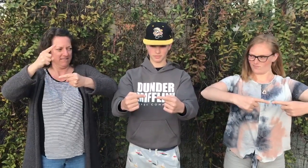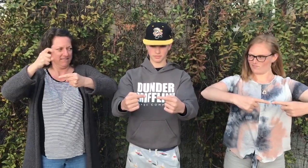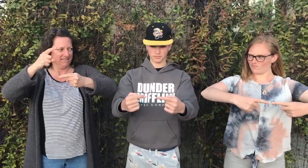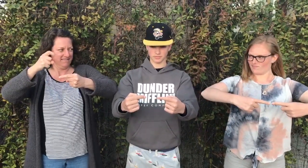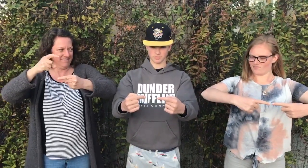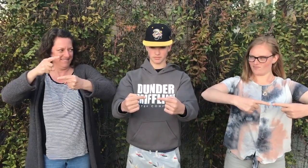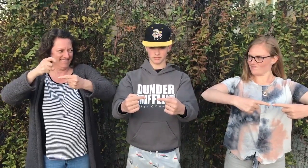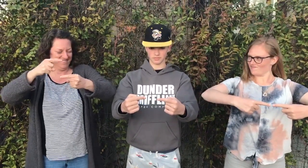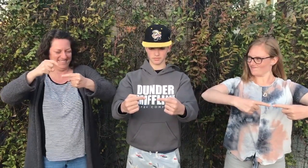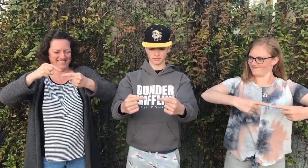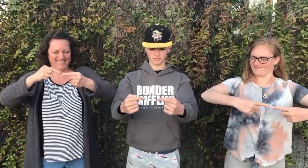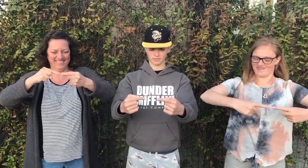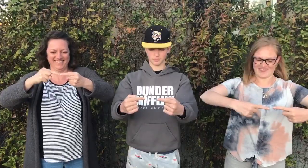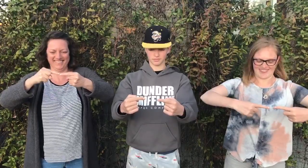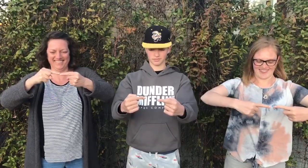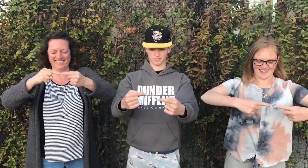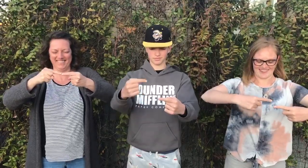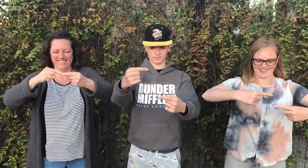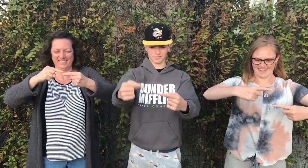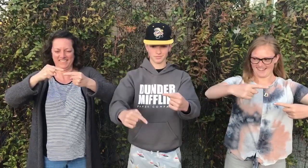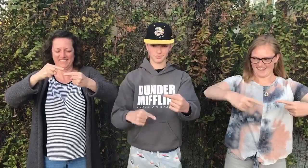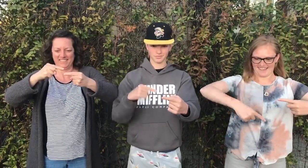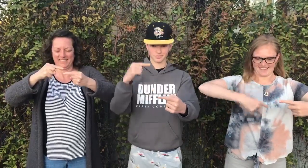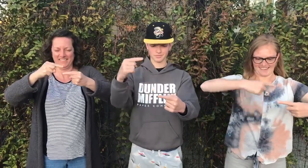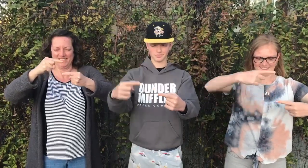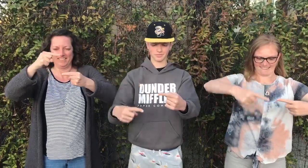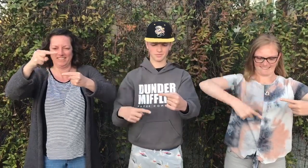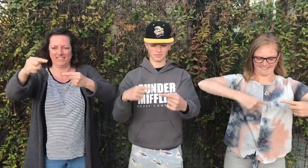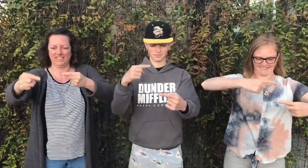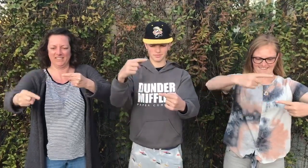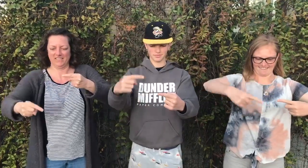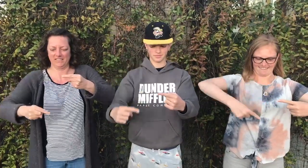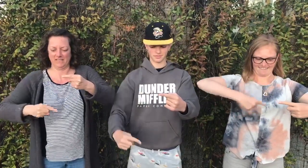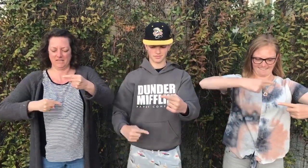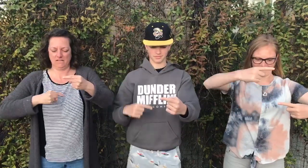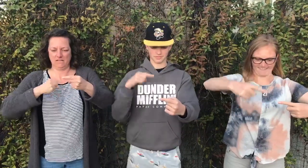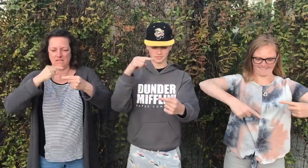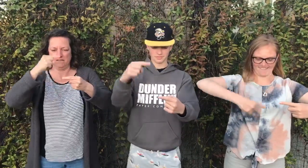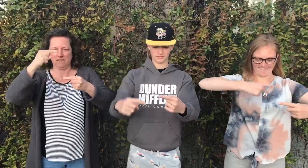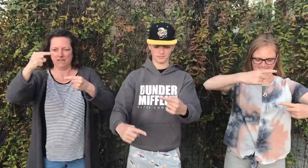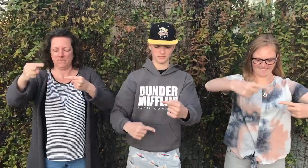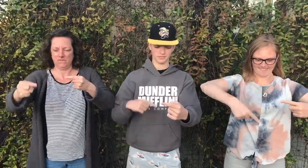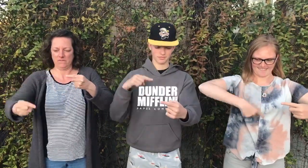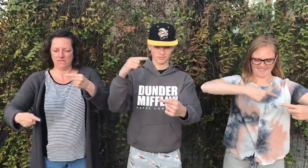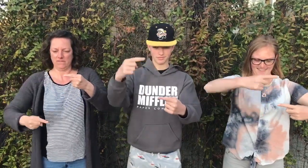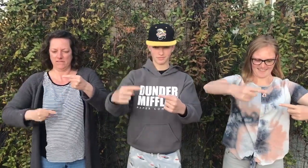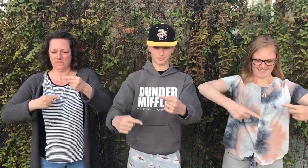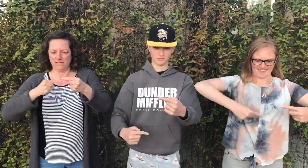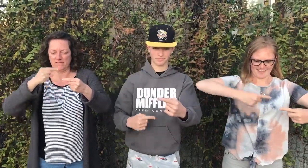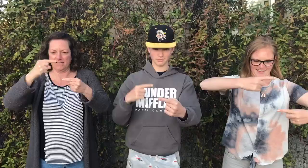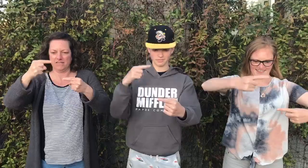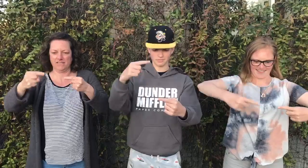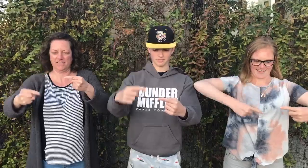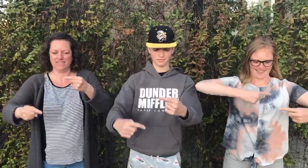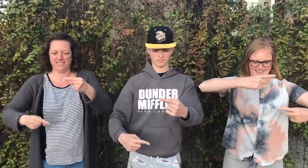you making a circular motion around the size of basketball okay stop